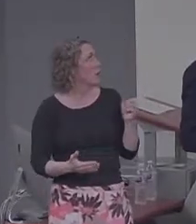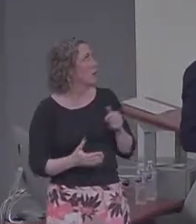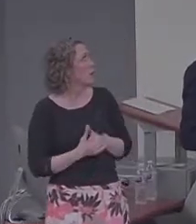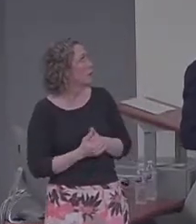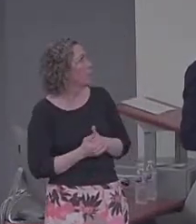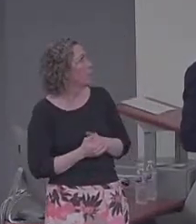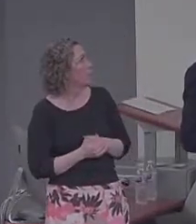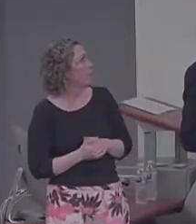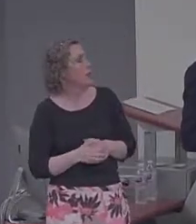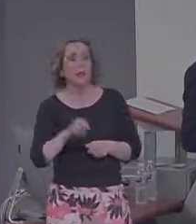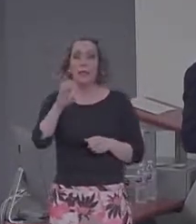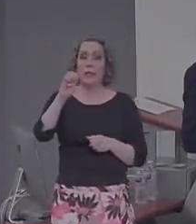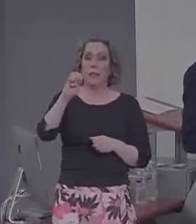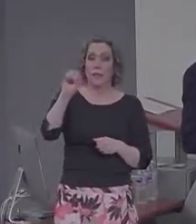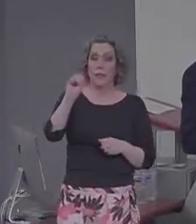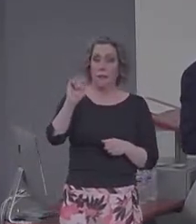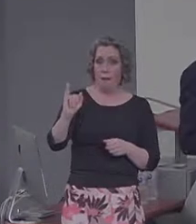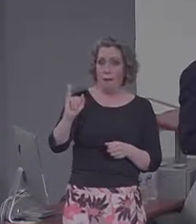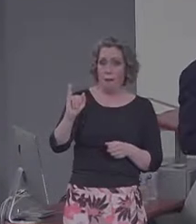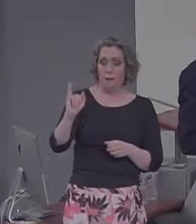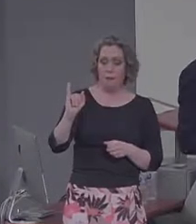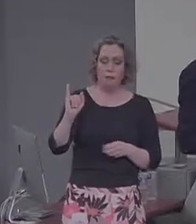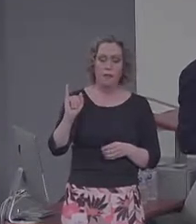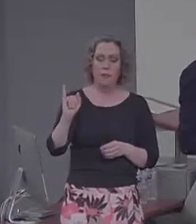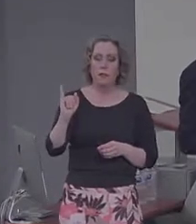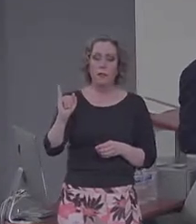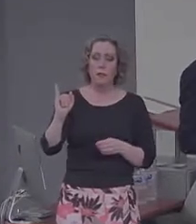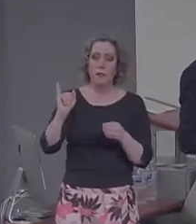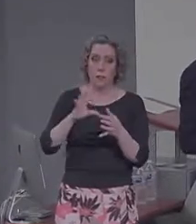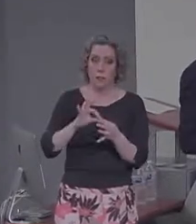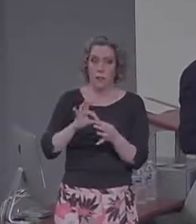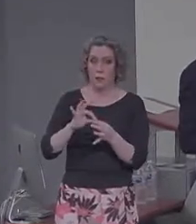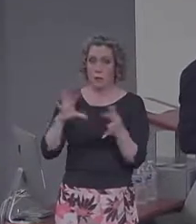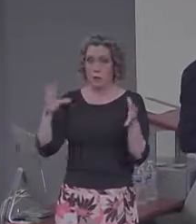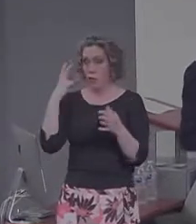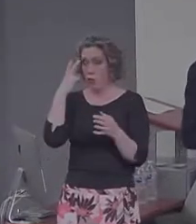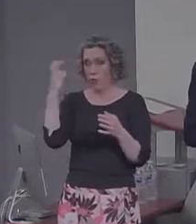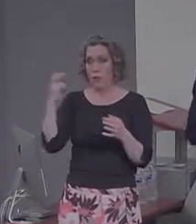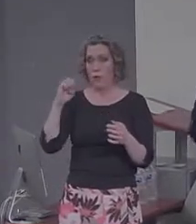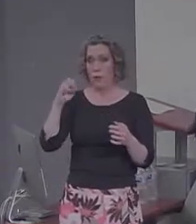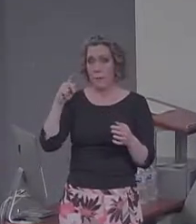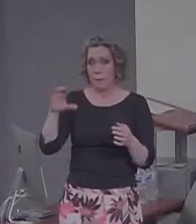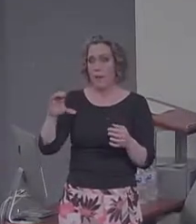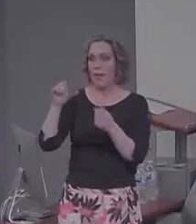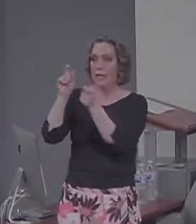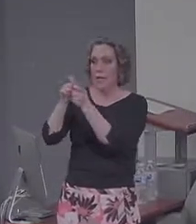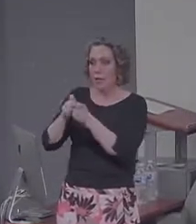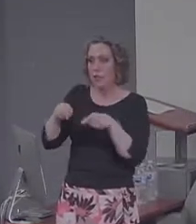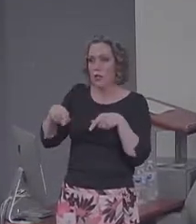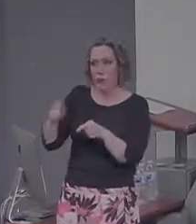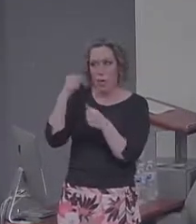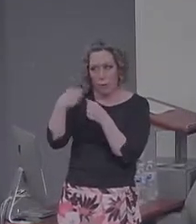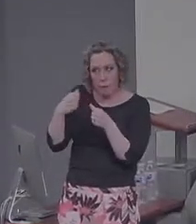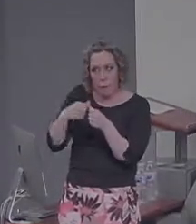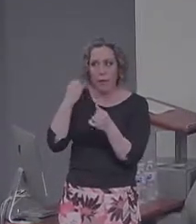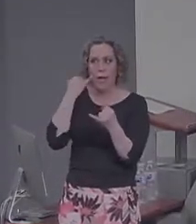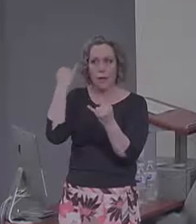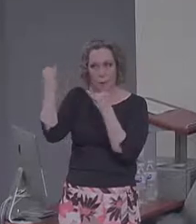dissociates the retrieval of episodic details during remembering and imagining, both